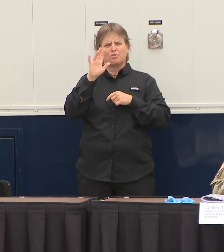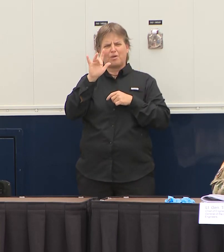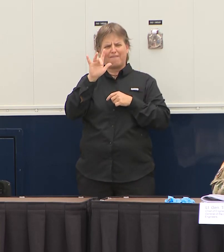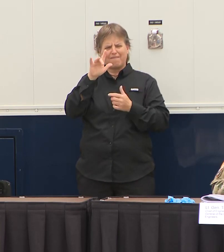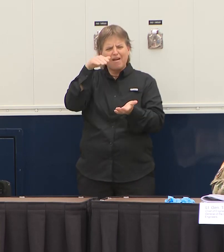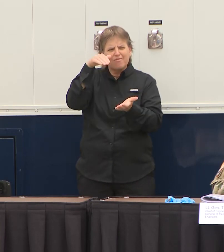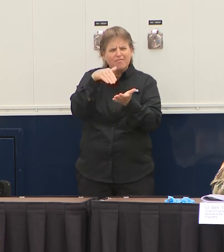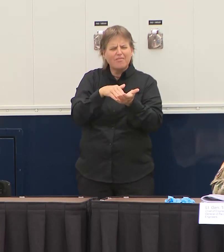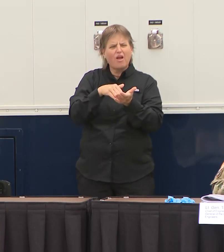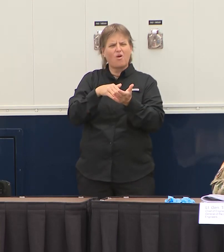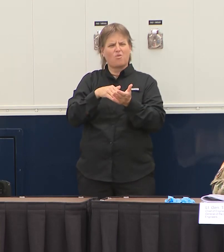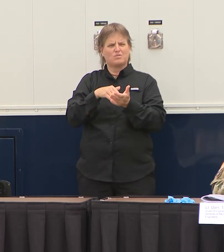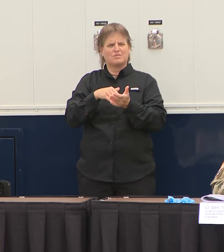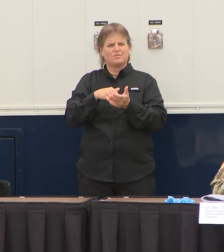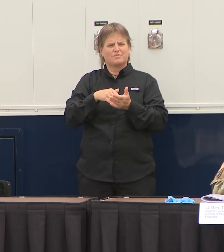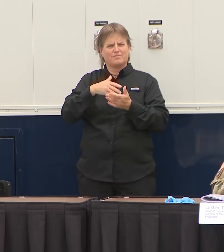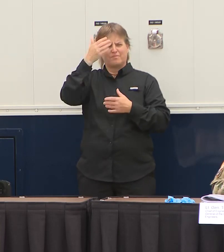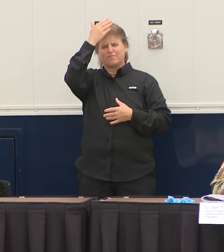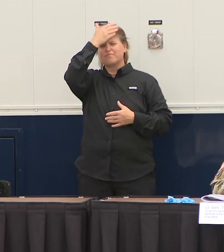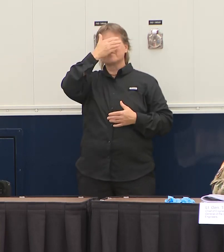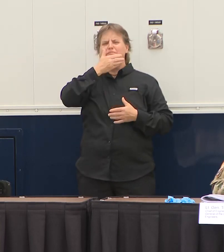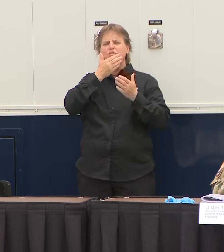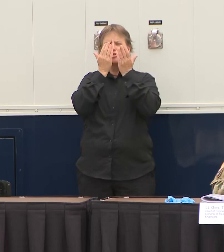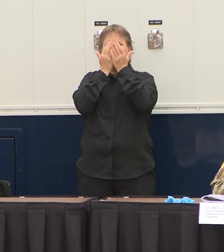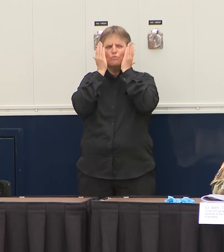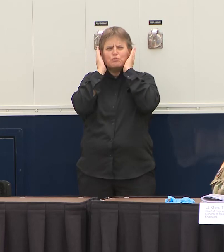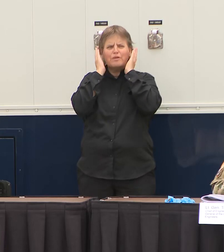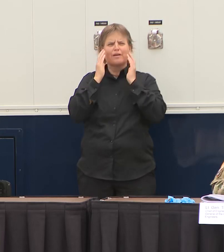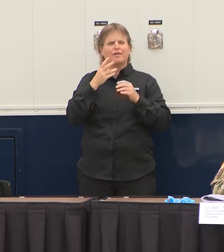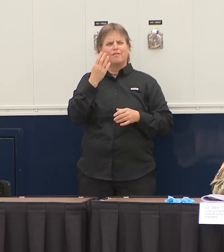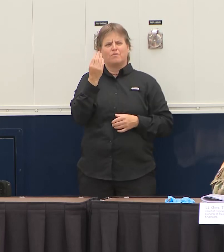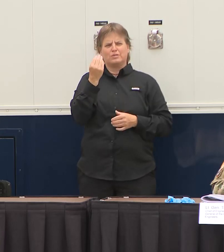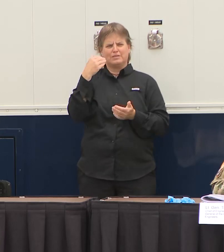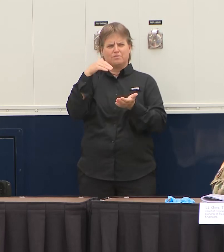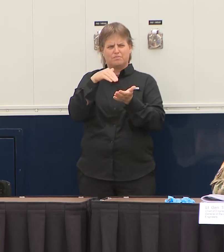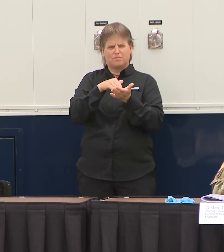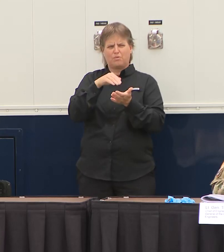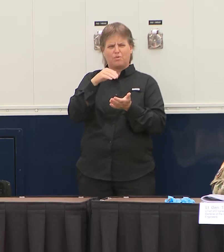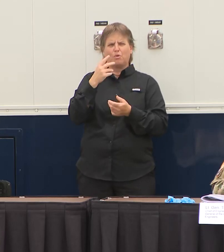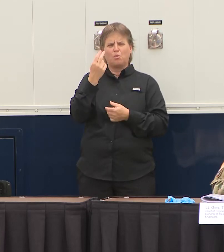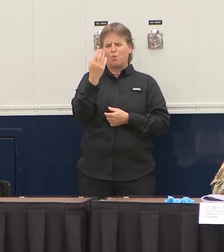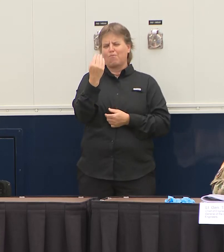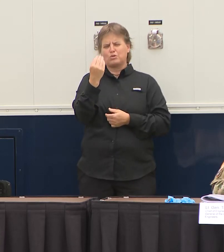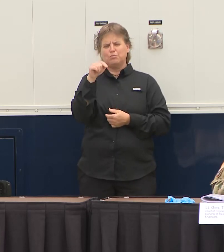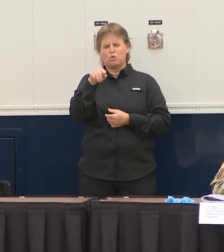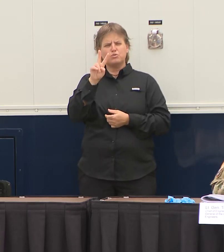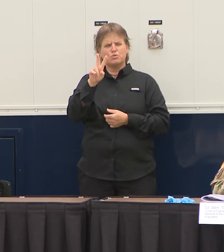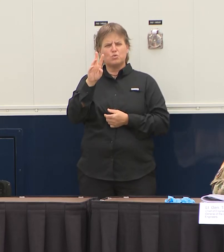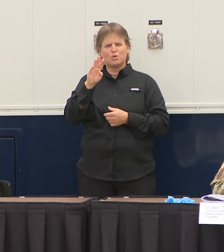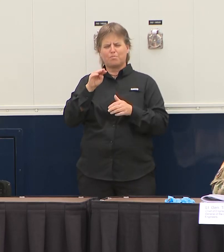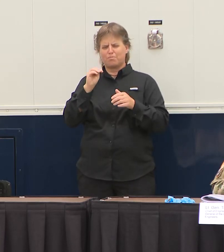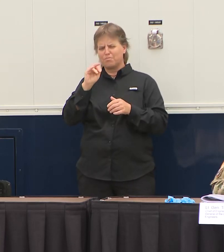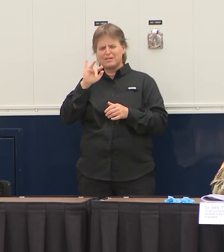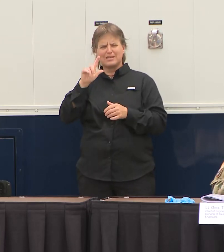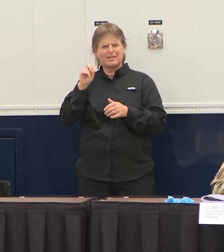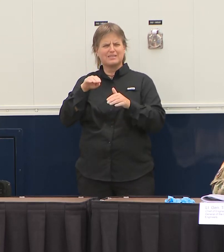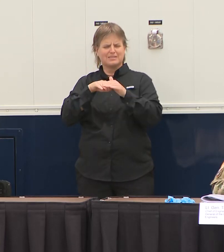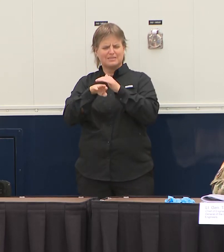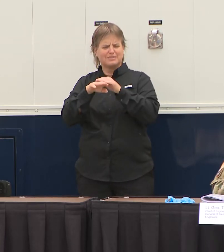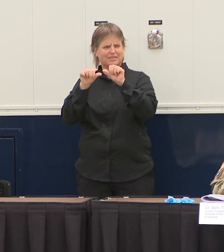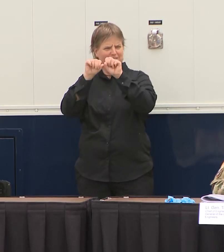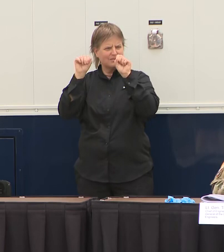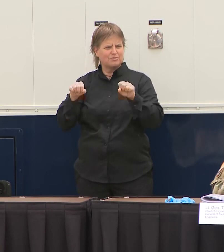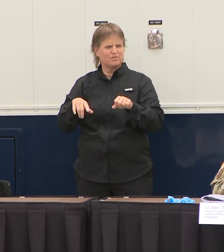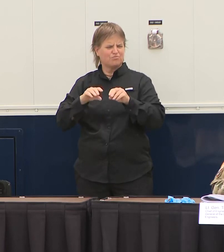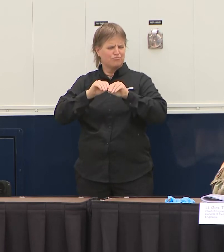185,000 gowns and we have more on the way and we're fighting to get more particularly of the n95 masks so